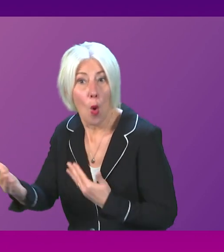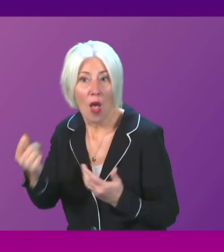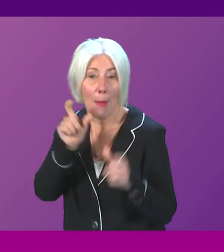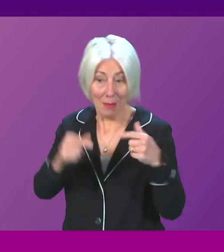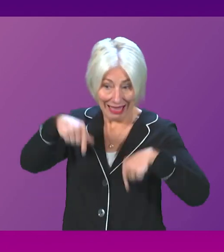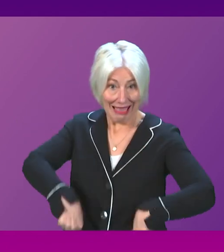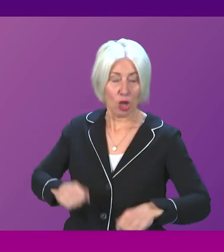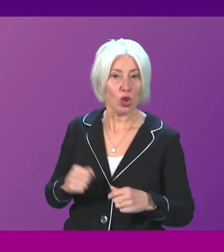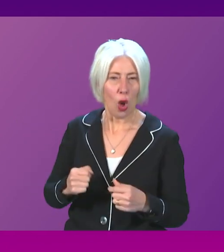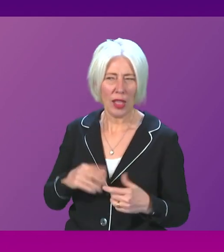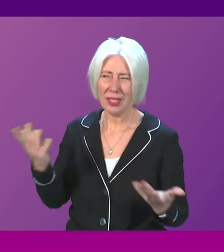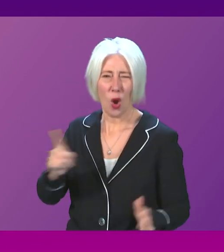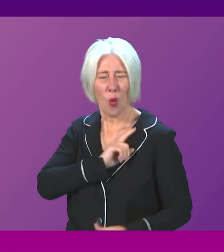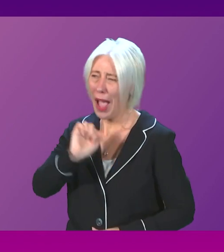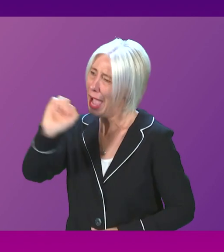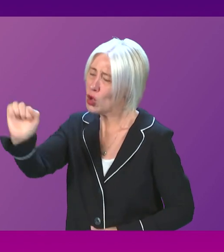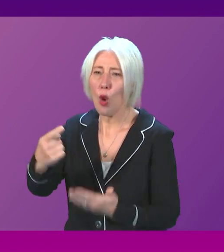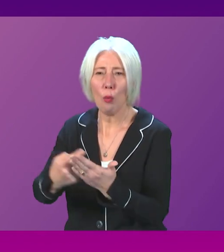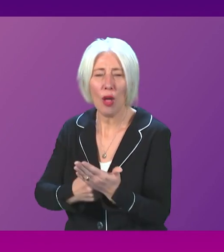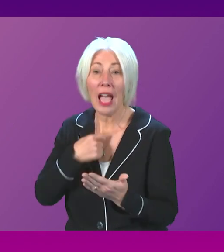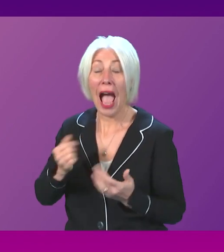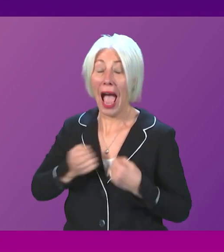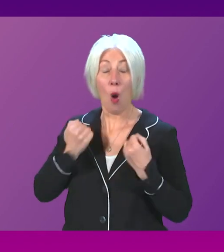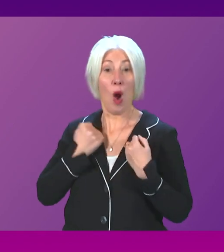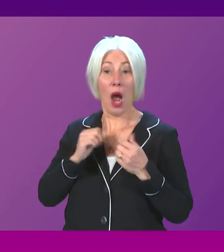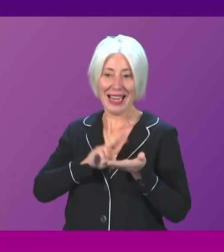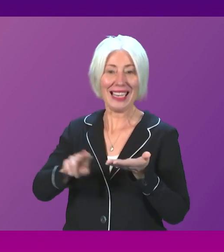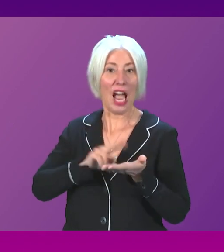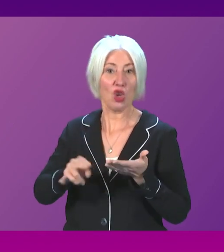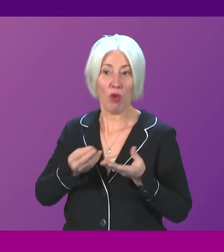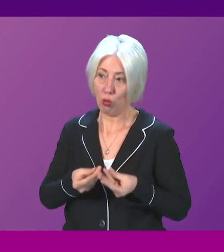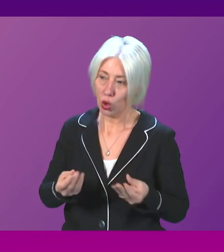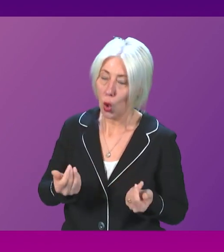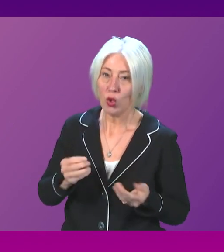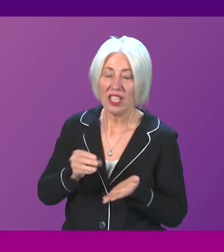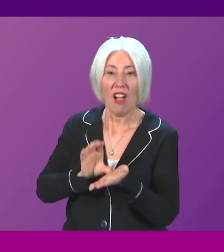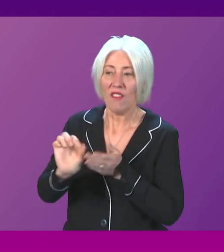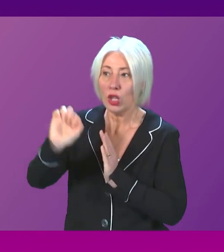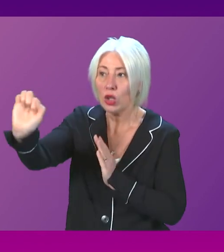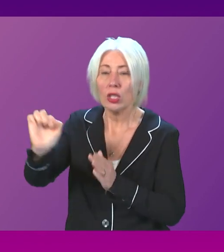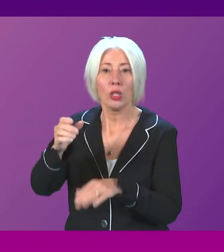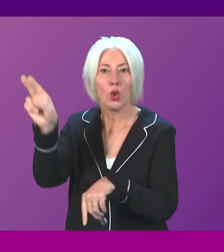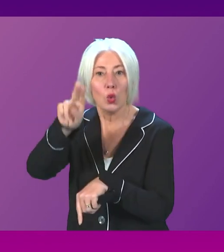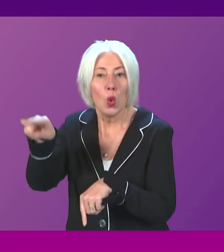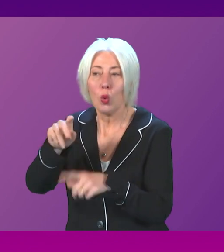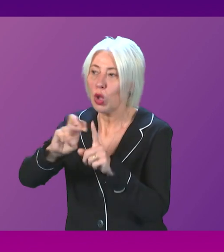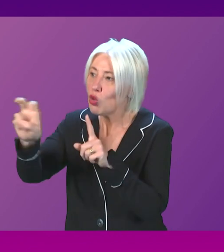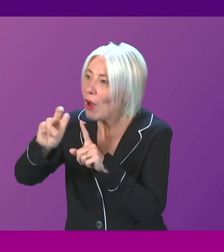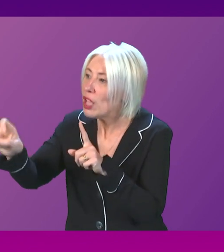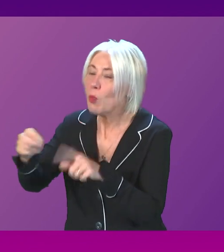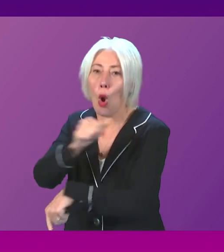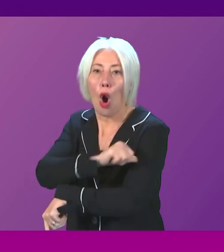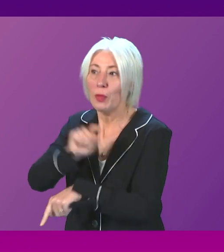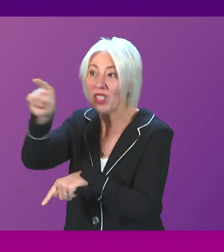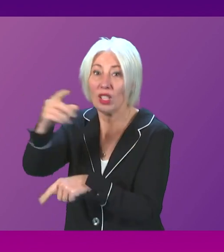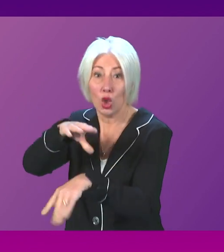why is it your priority and policy that our natural resources fund schools, transport and hospitals in Sweden, but not in